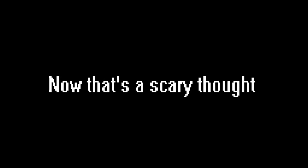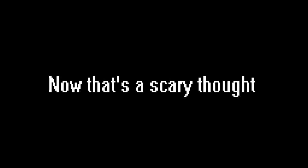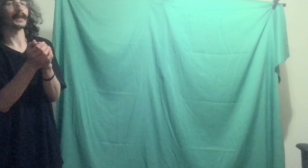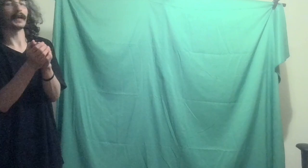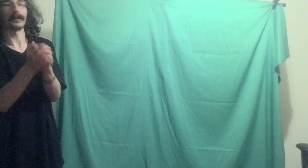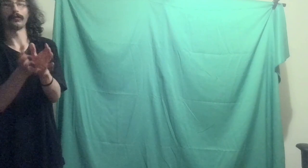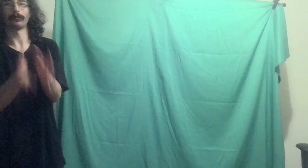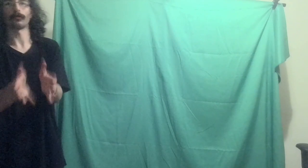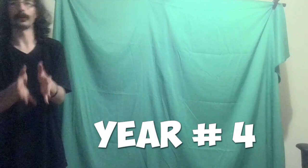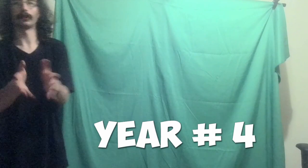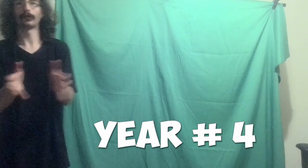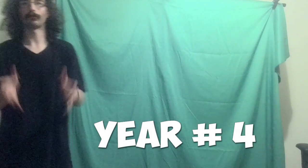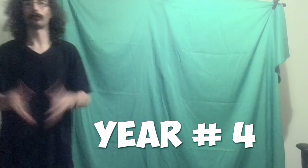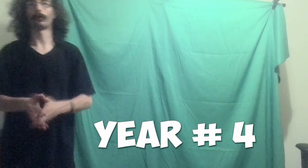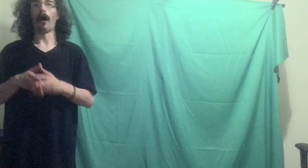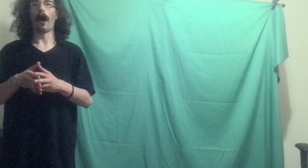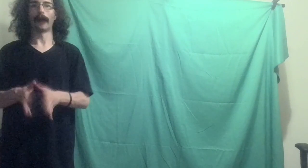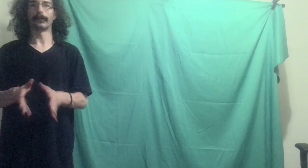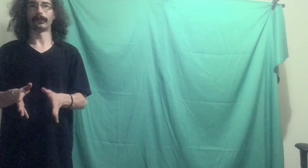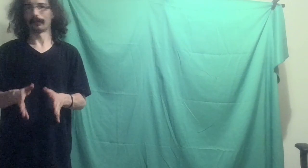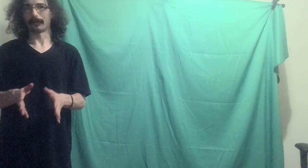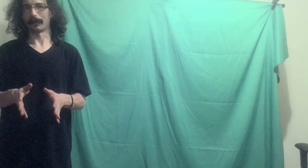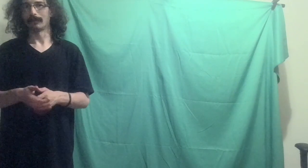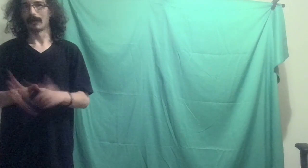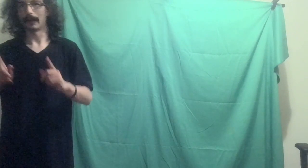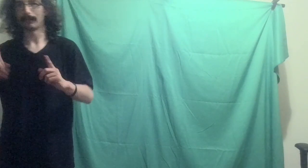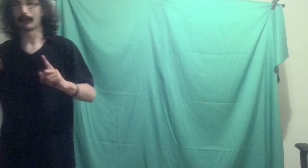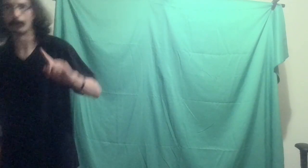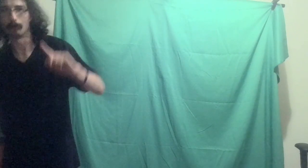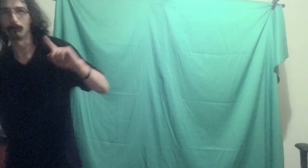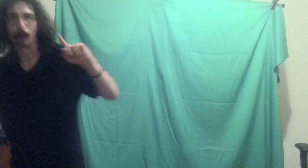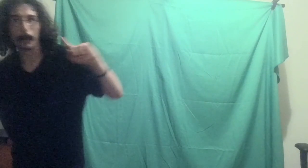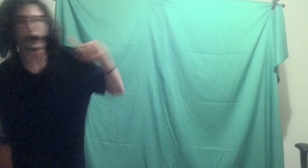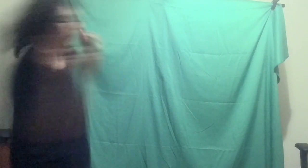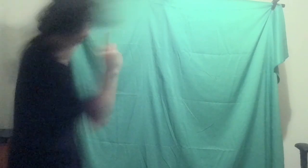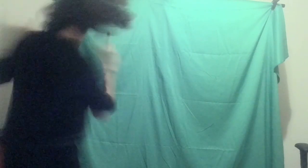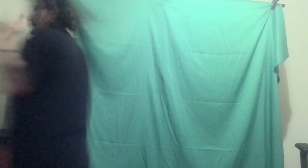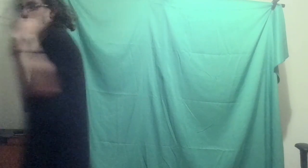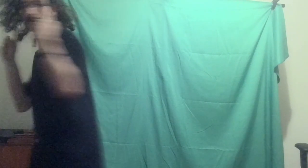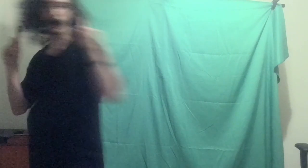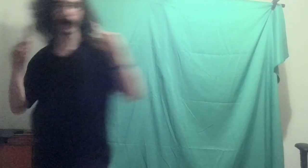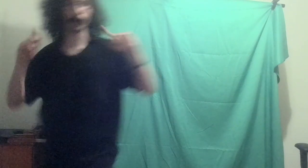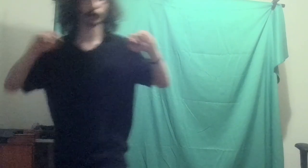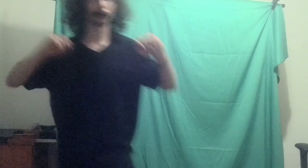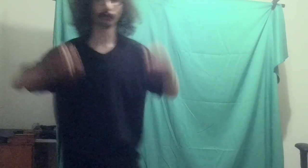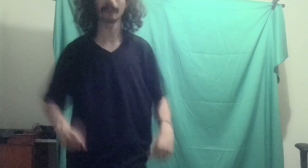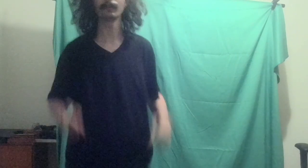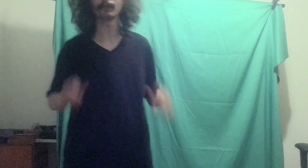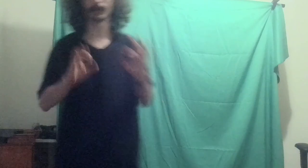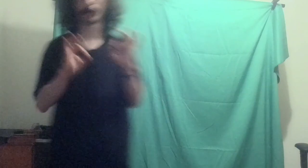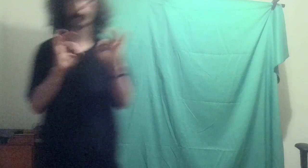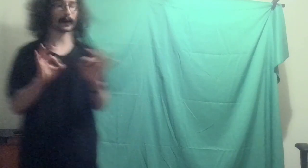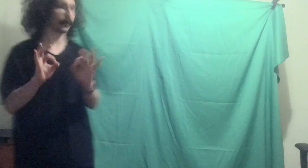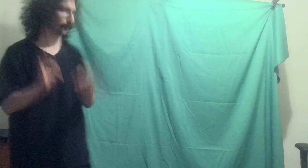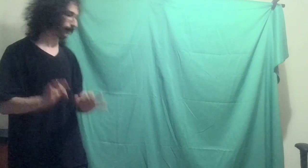And so in year four, I did the Unthinkable. I decided to pivot and change my content